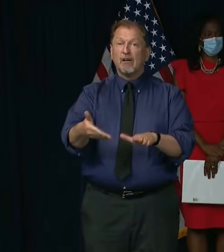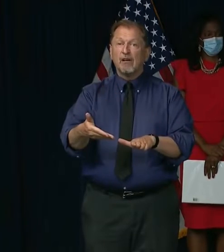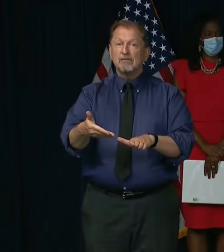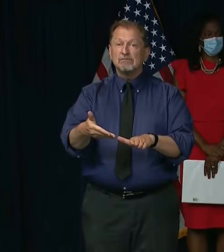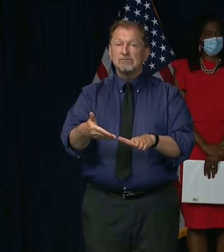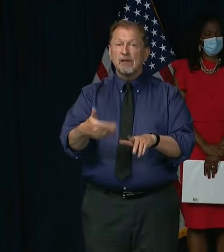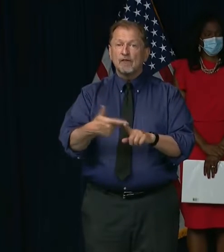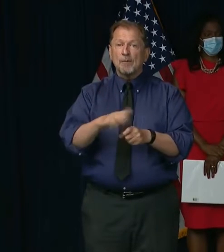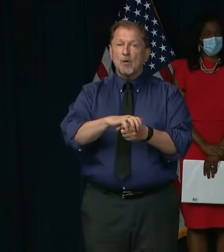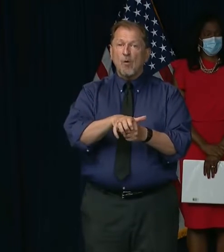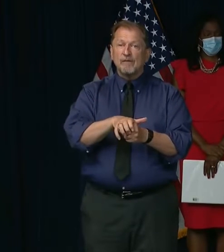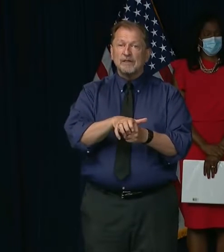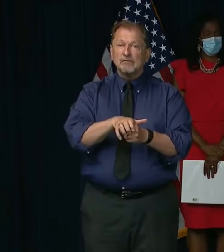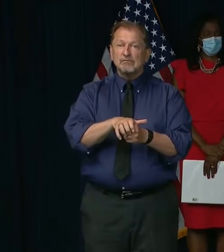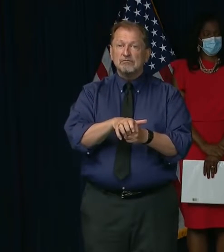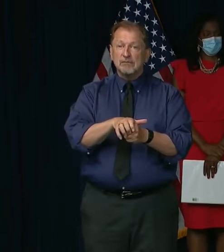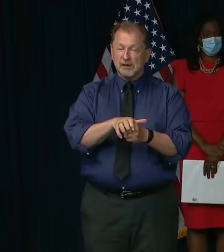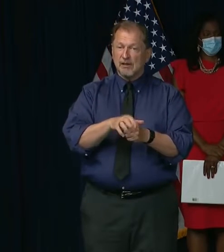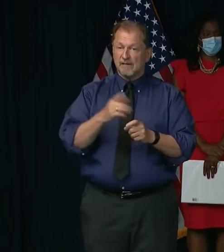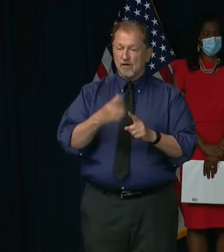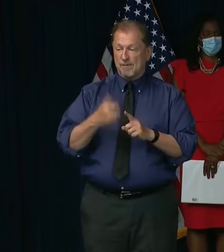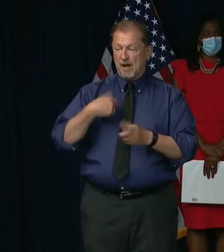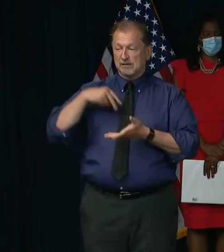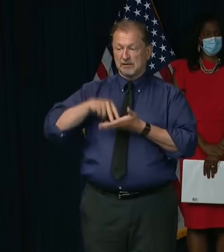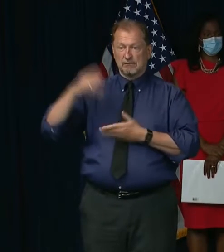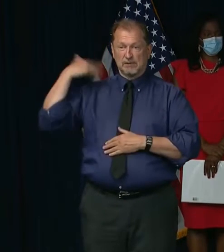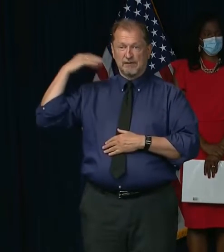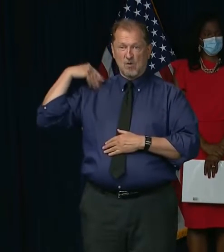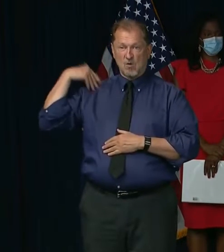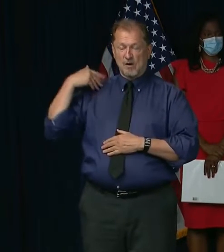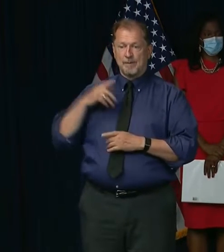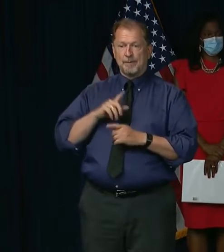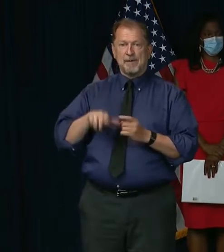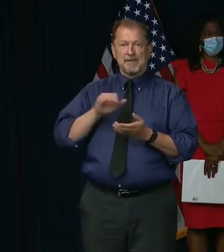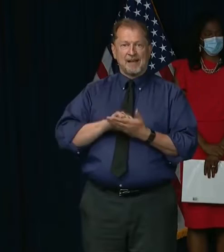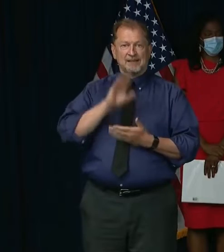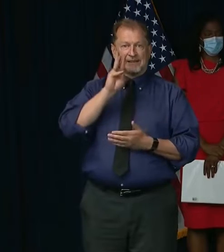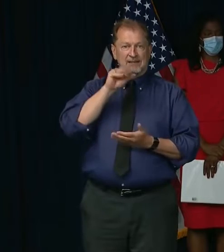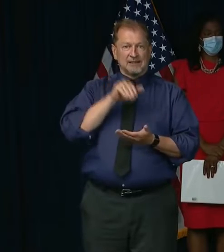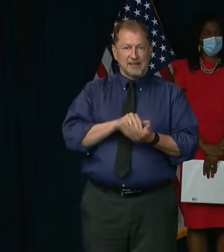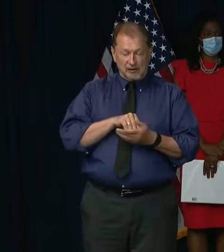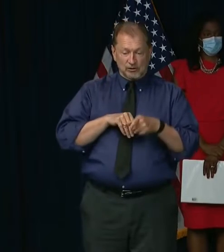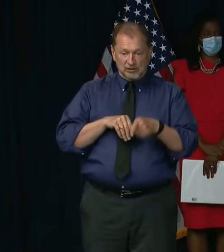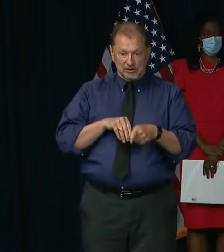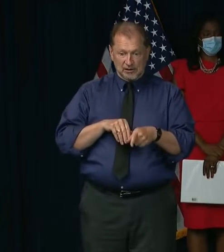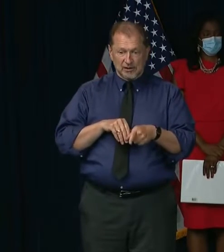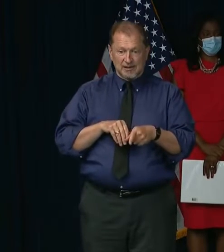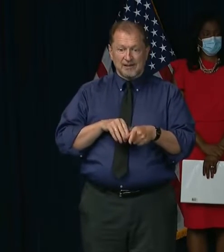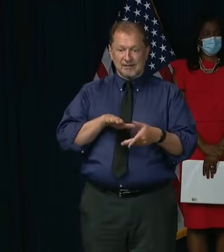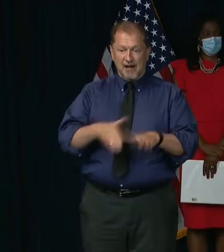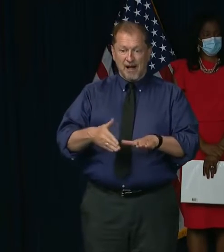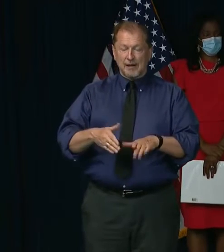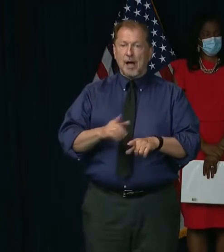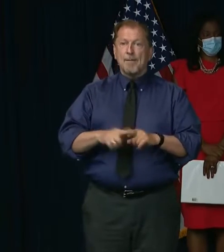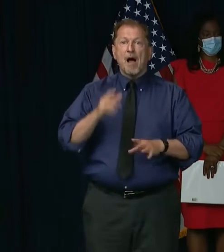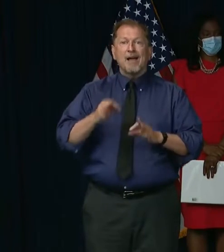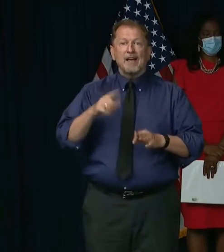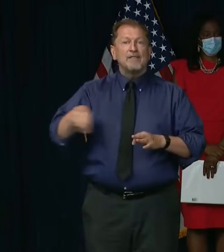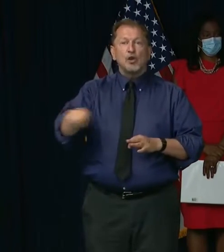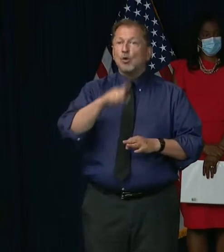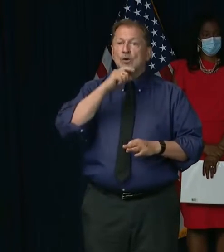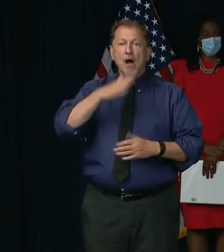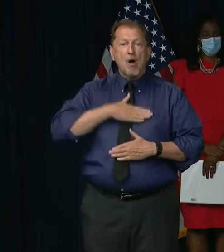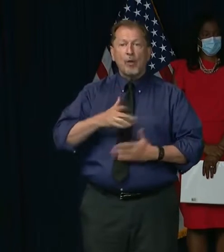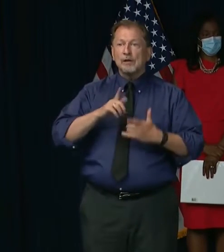to COVID since I last stood here. But that number would have been thousands and thousands higher if we hadn't been willing and able